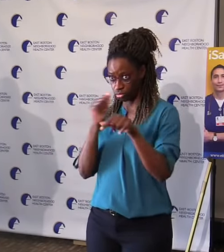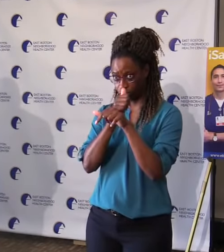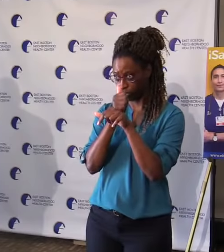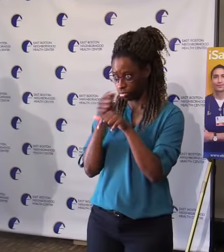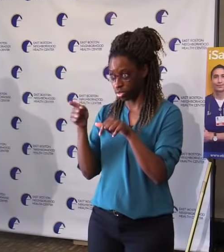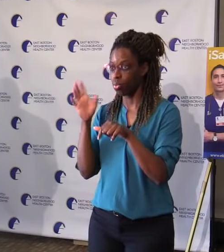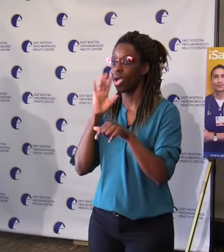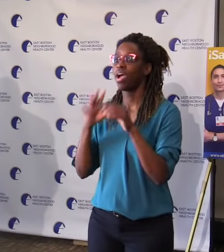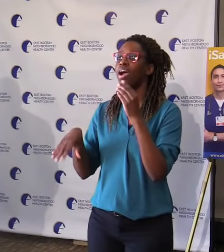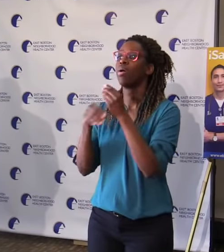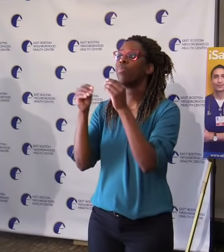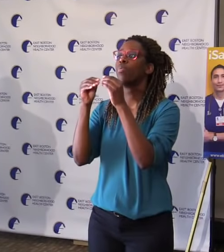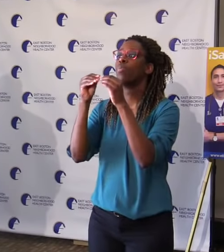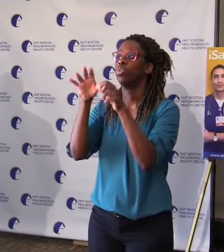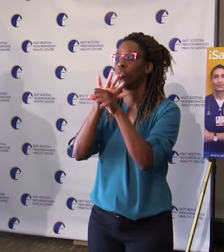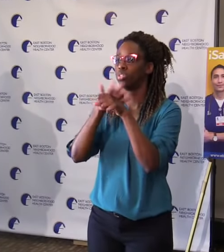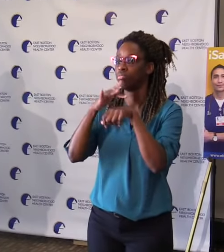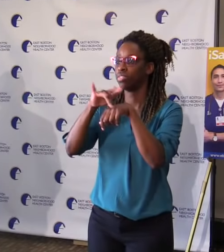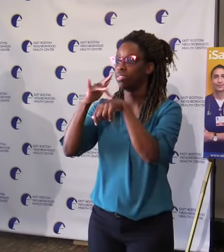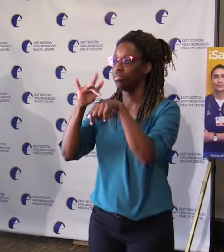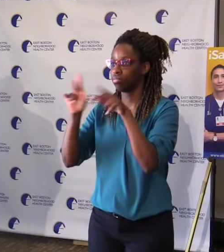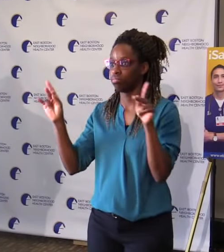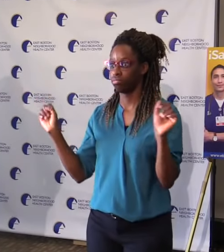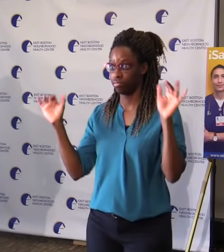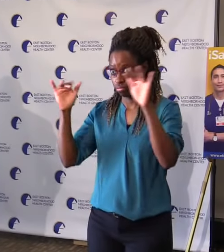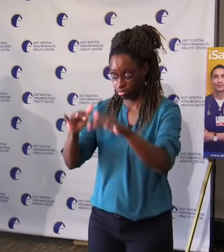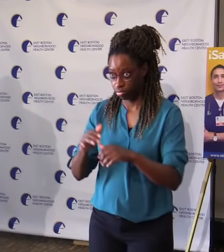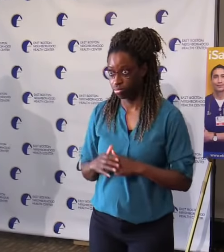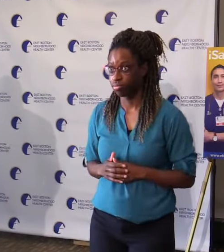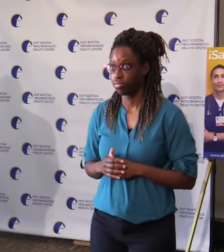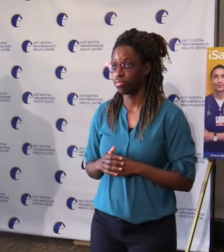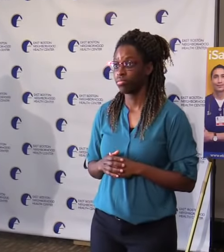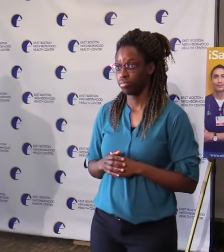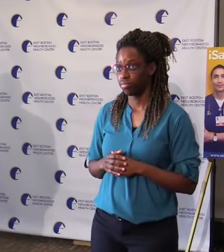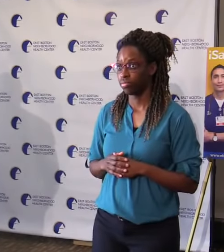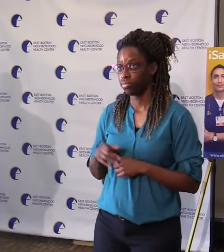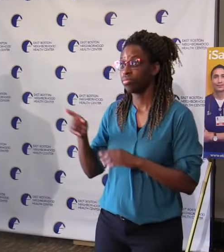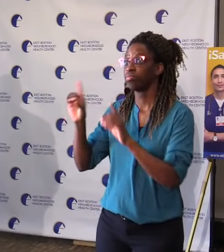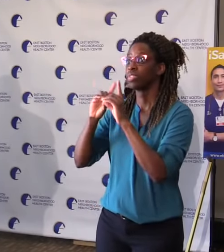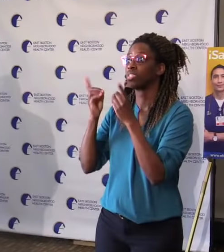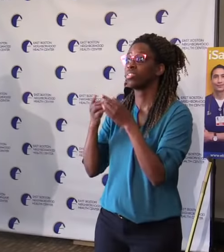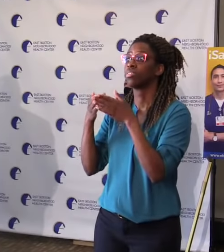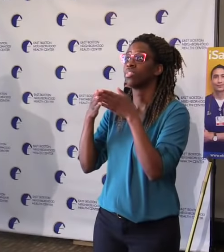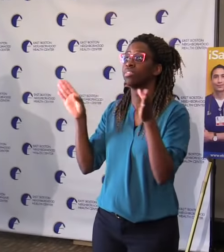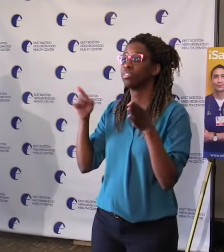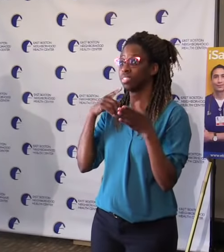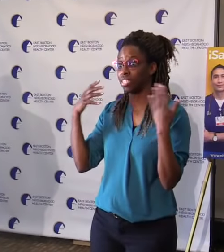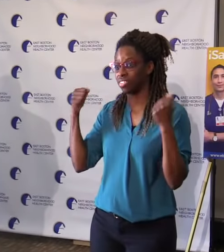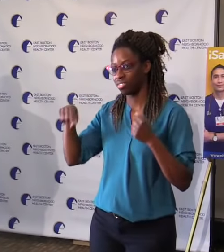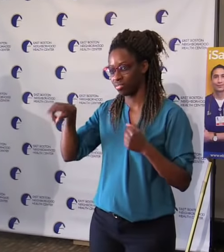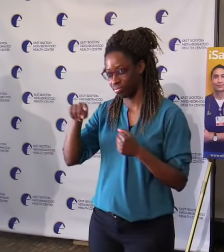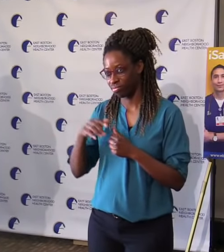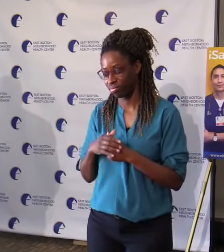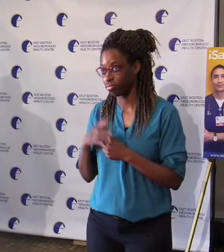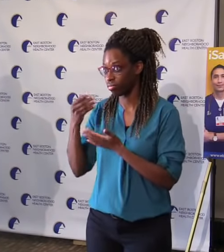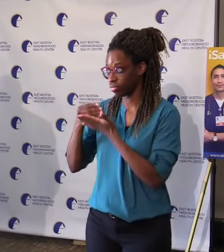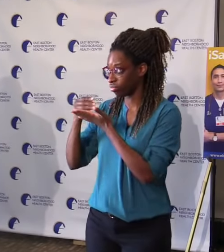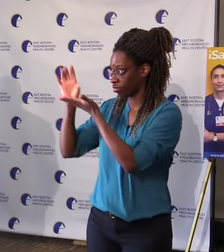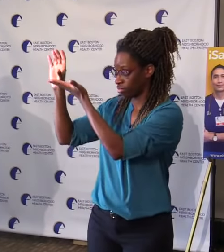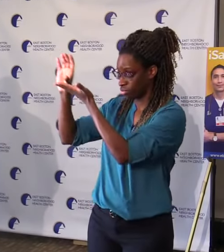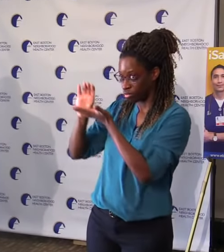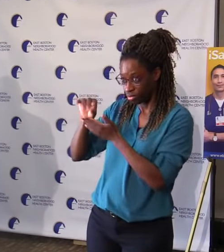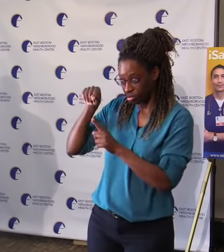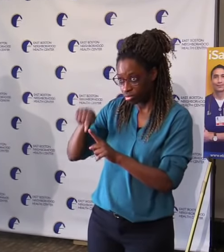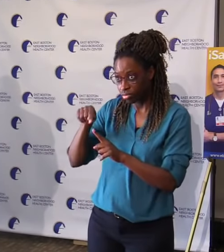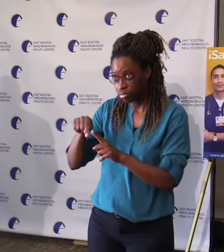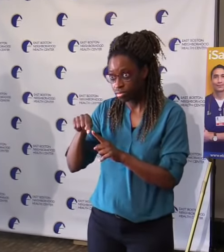Department of Public Health, which is helping us launch a multilingual vaccine engagement campaign for our hardest-to